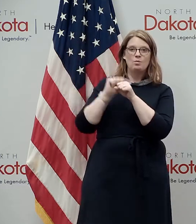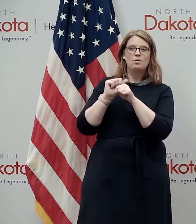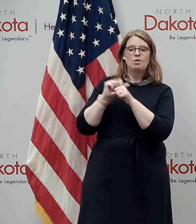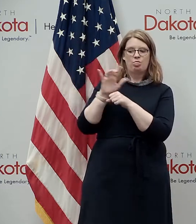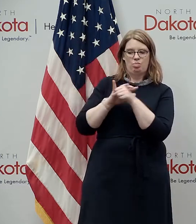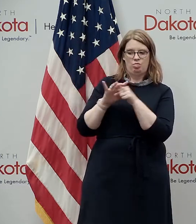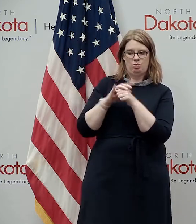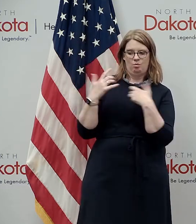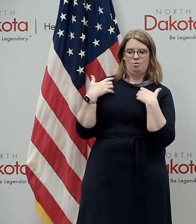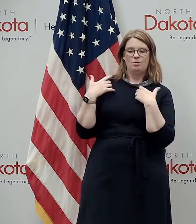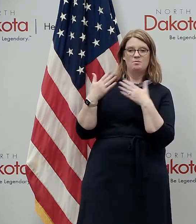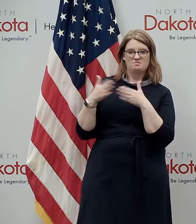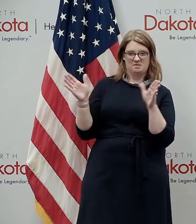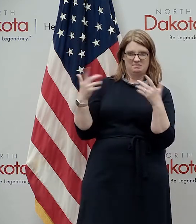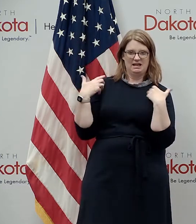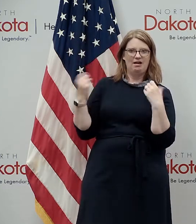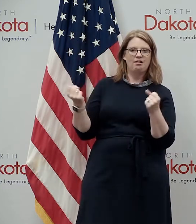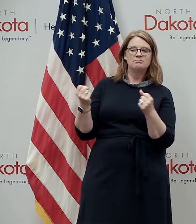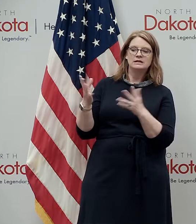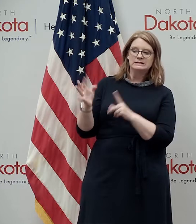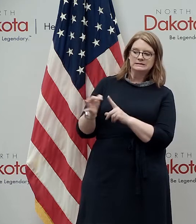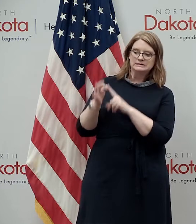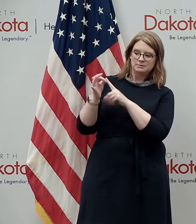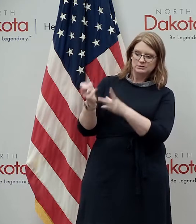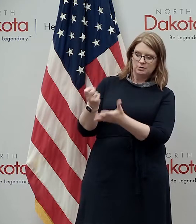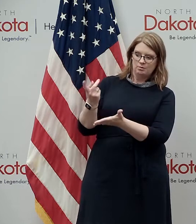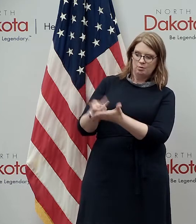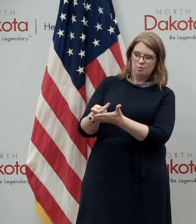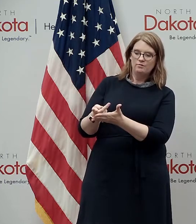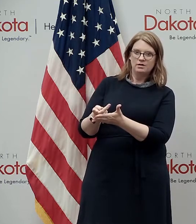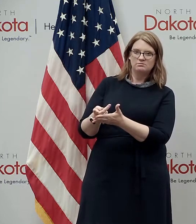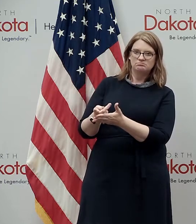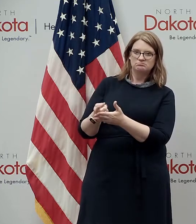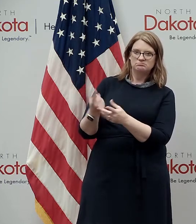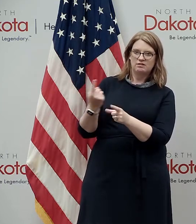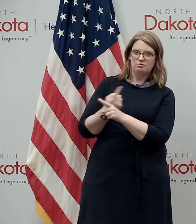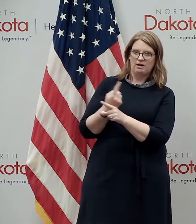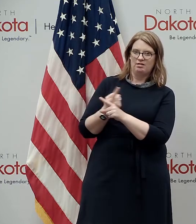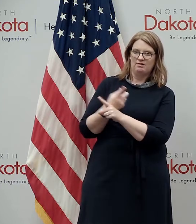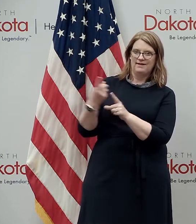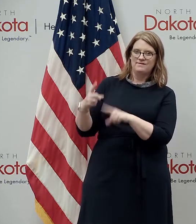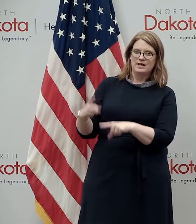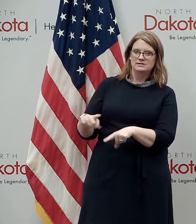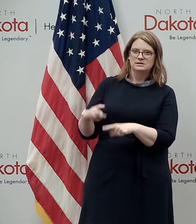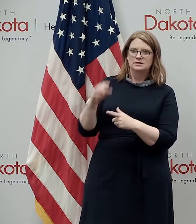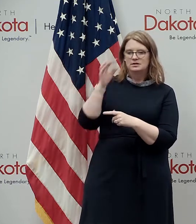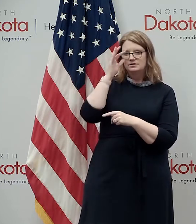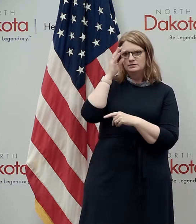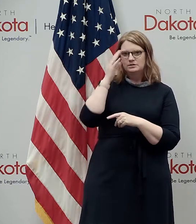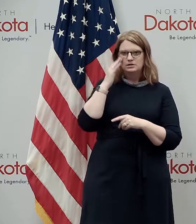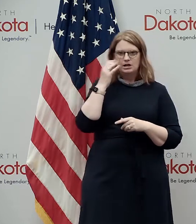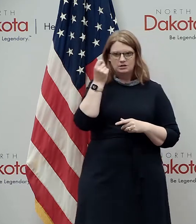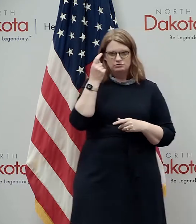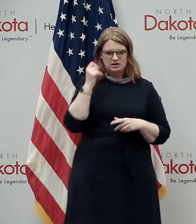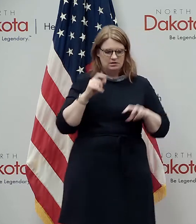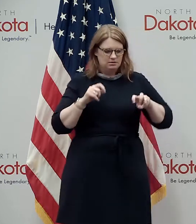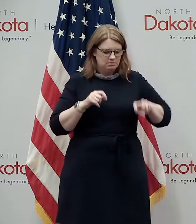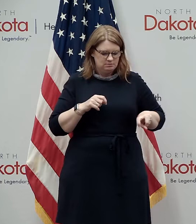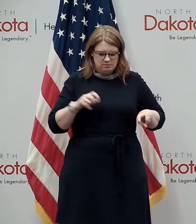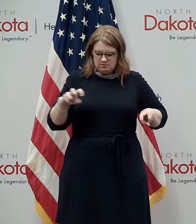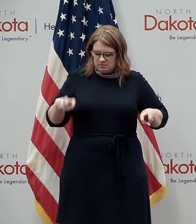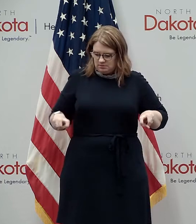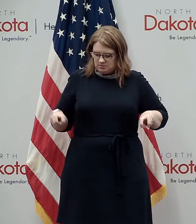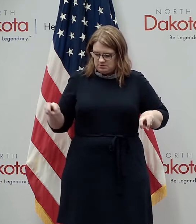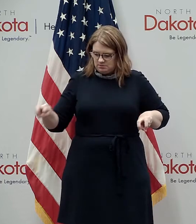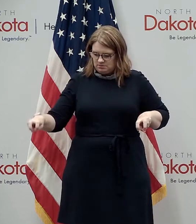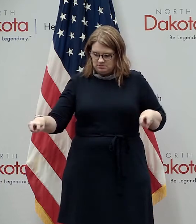public health they got uh special approval they're you know holding their regular events they're they're uh you know sitting people at a distance and they've got you